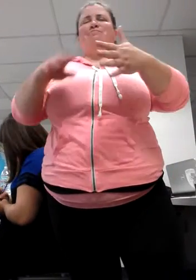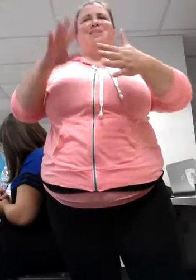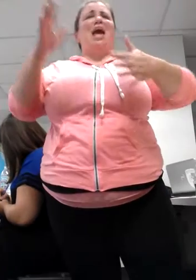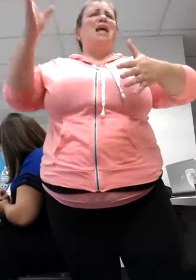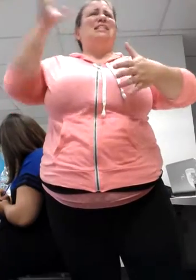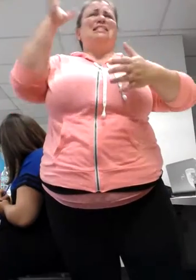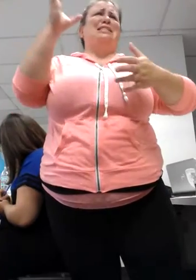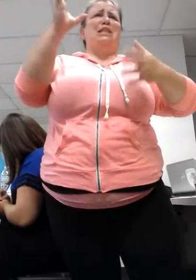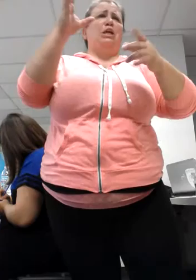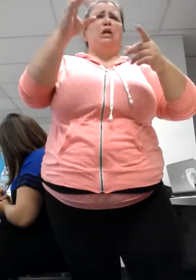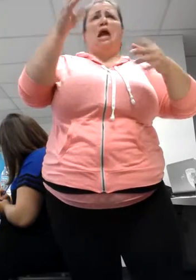something.